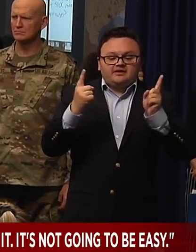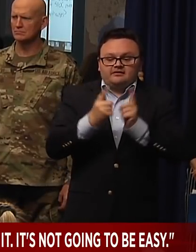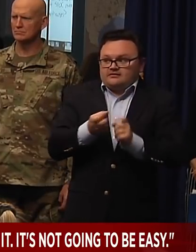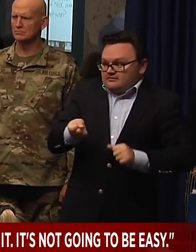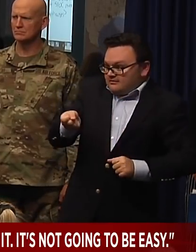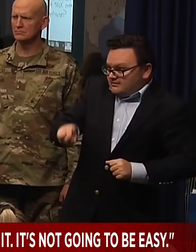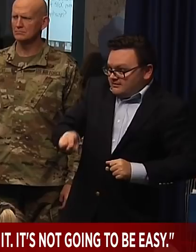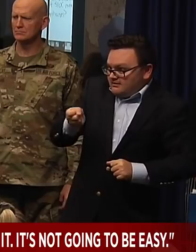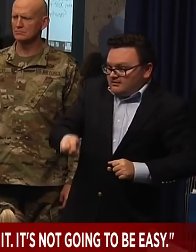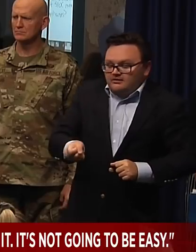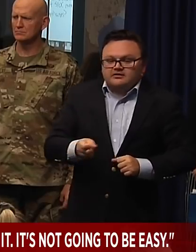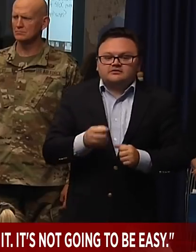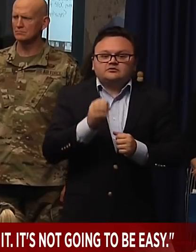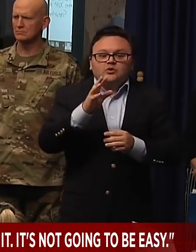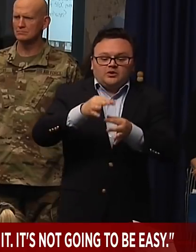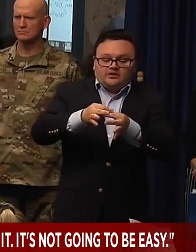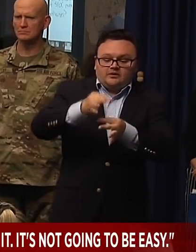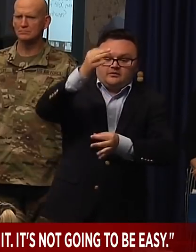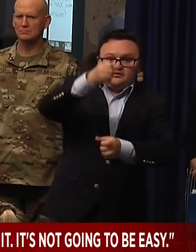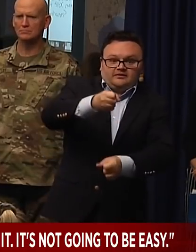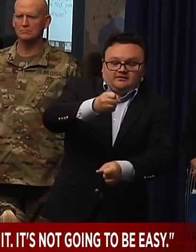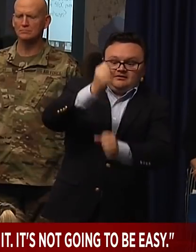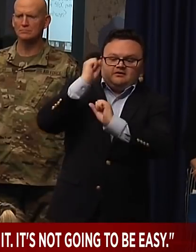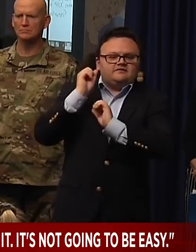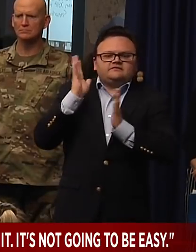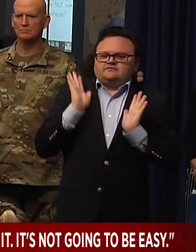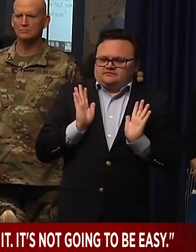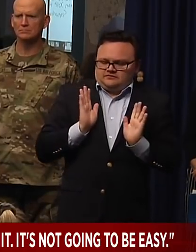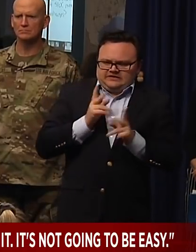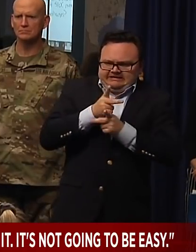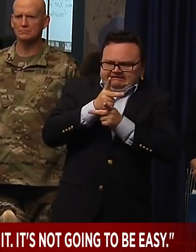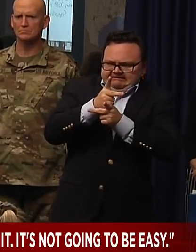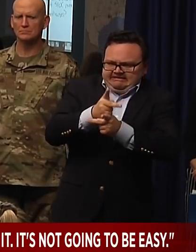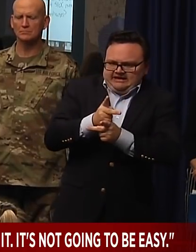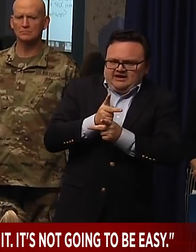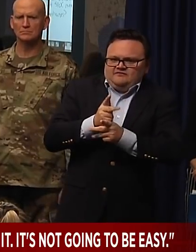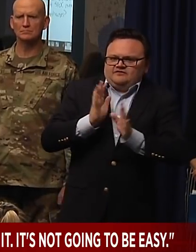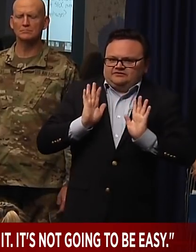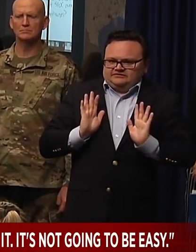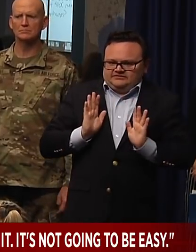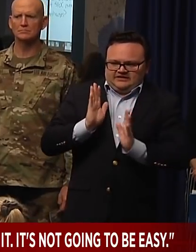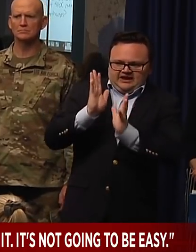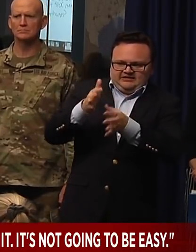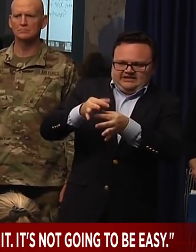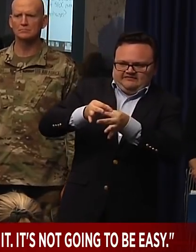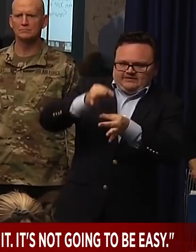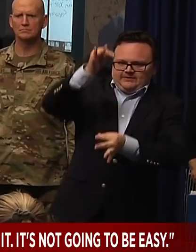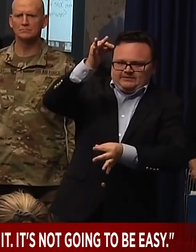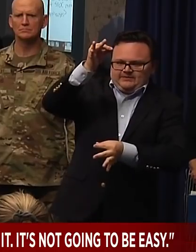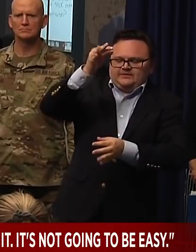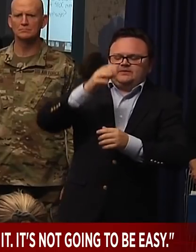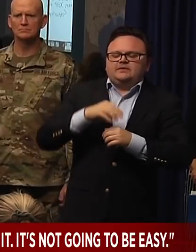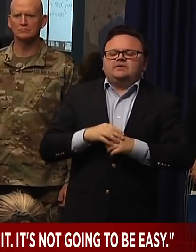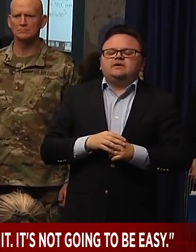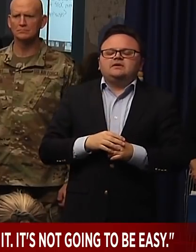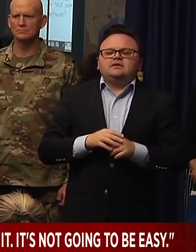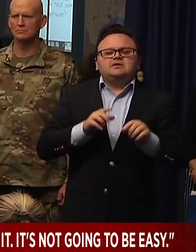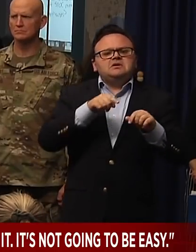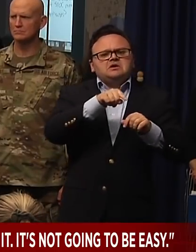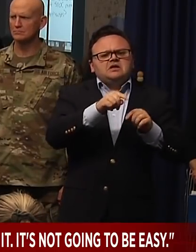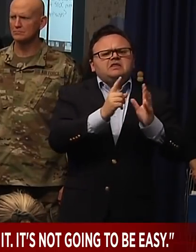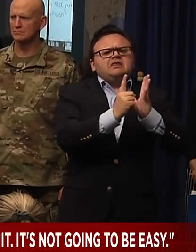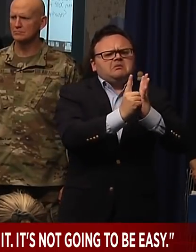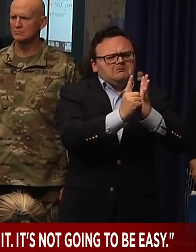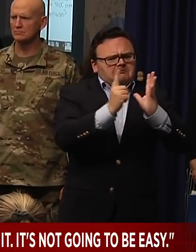flagstick. So they practice social distancing in every aspect of that, but are at least able to get out, you know, have fun by